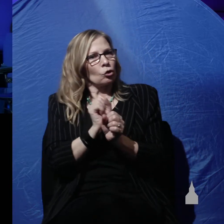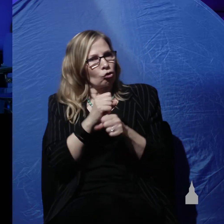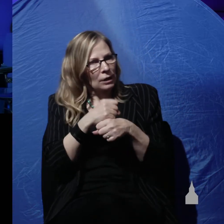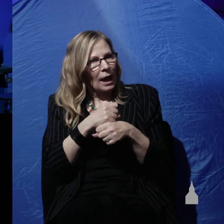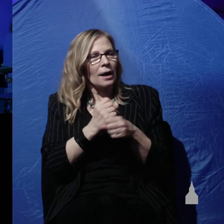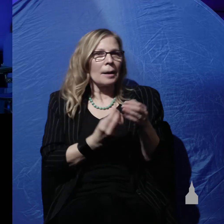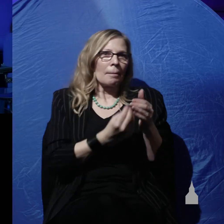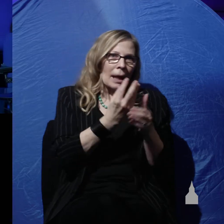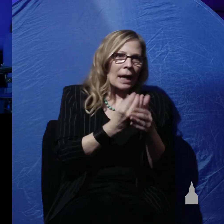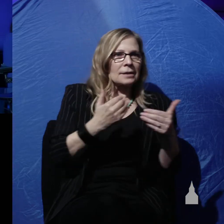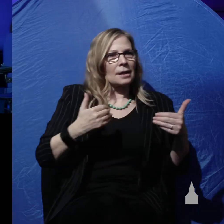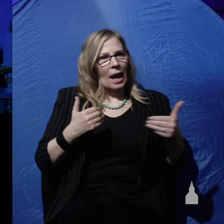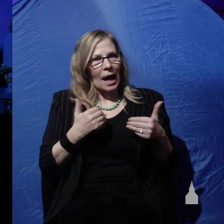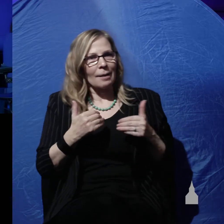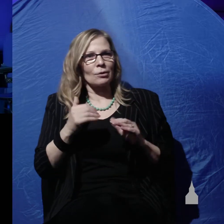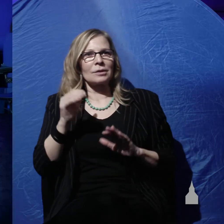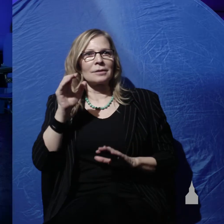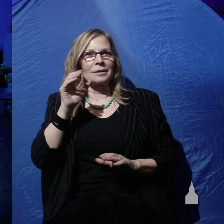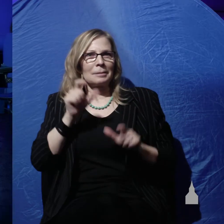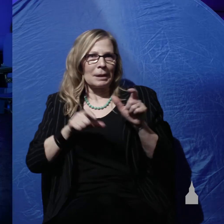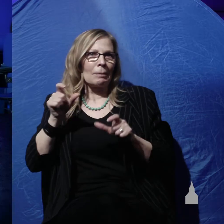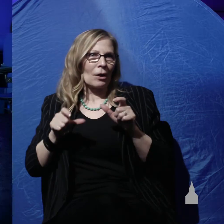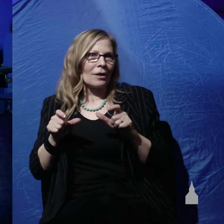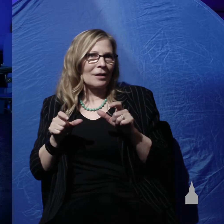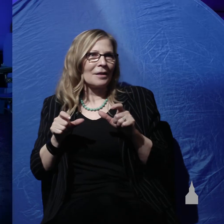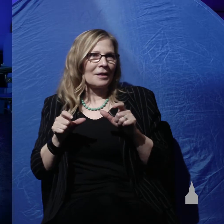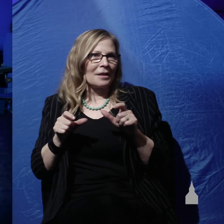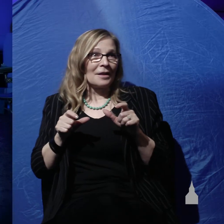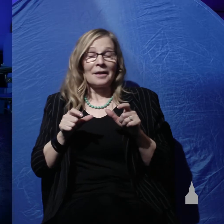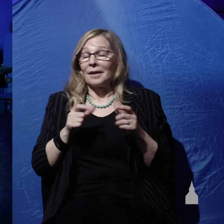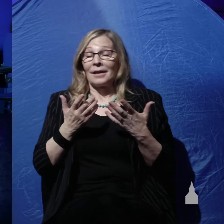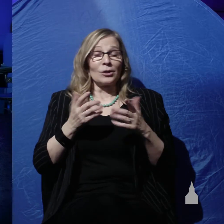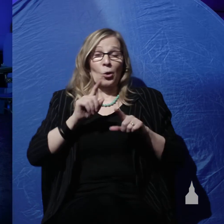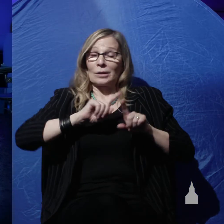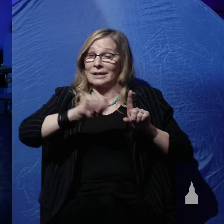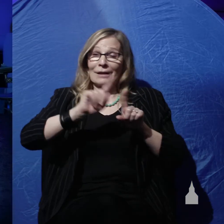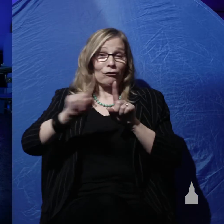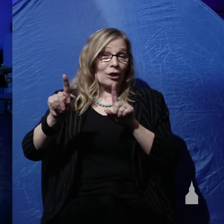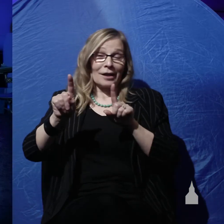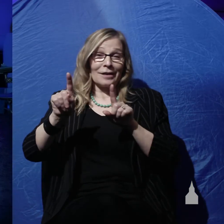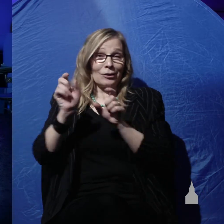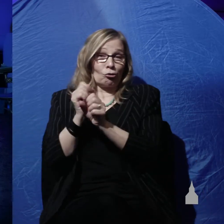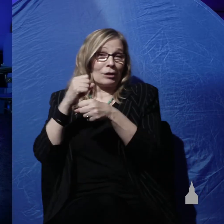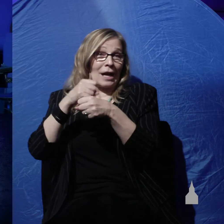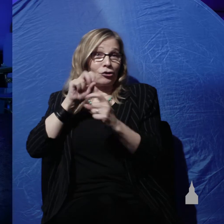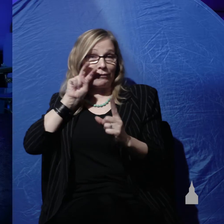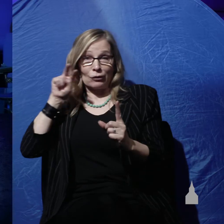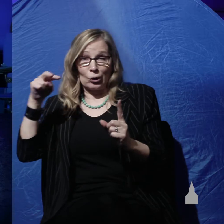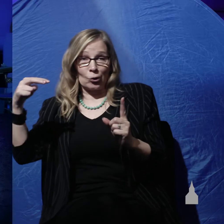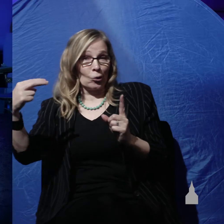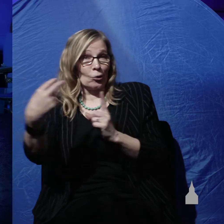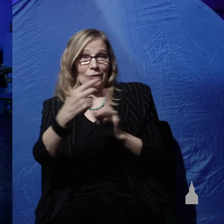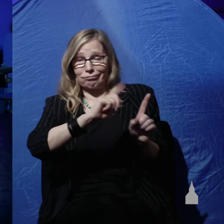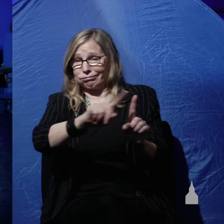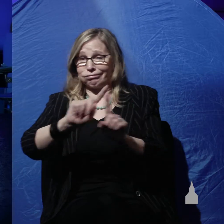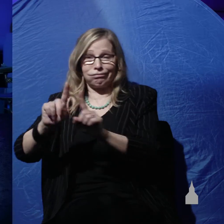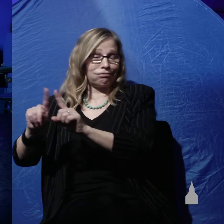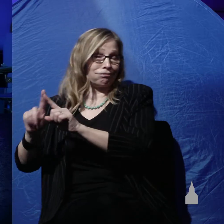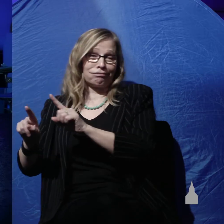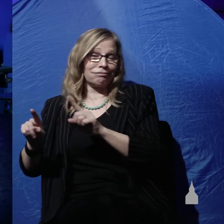And there are lots of different old earth creation views. I'm not going to talk about all those tonight, but it's just amazing how many